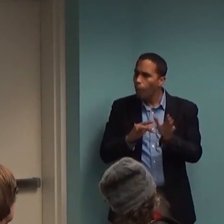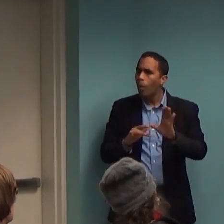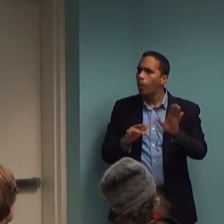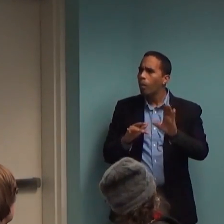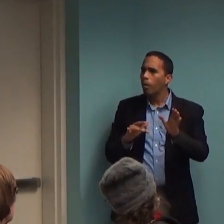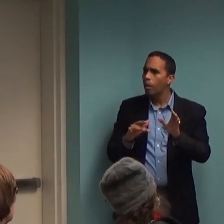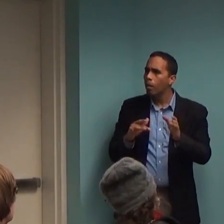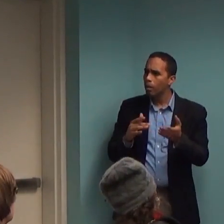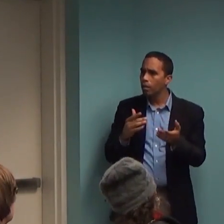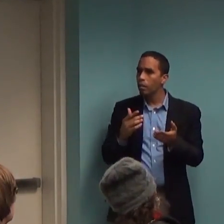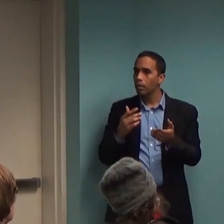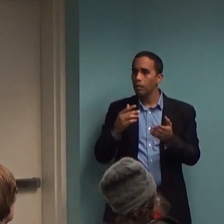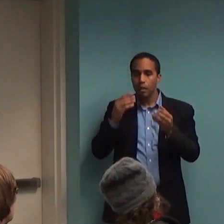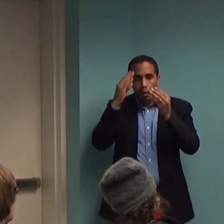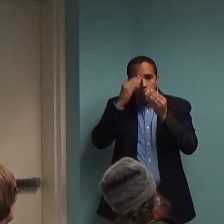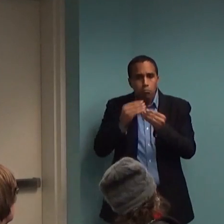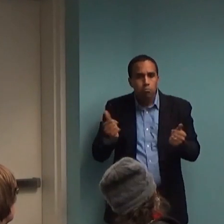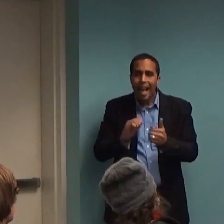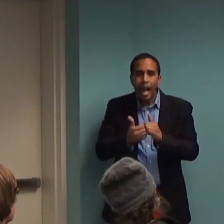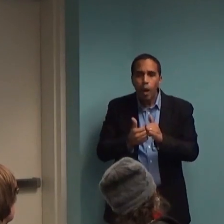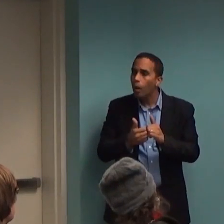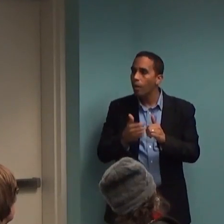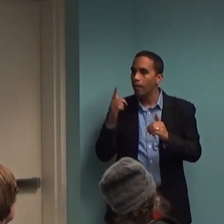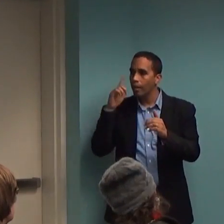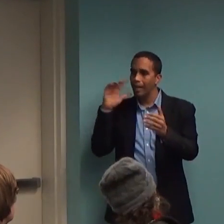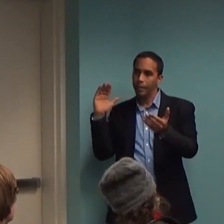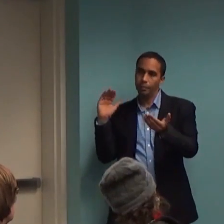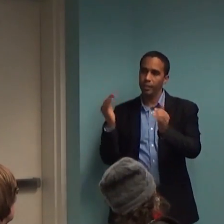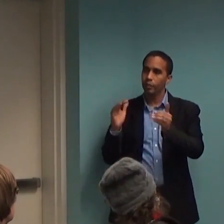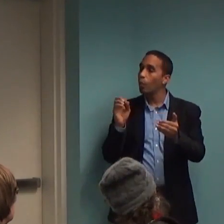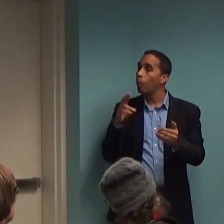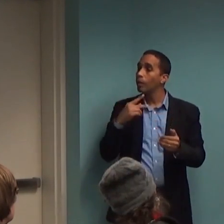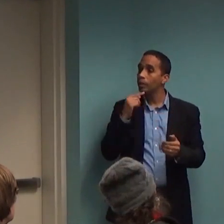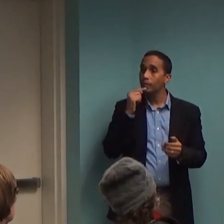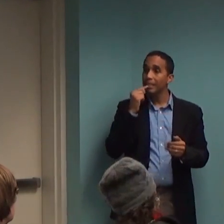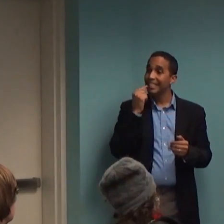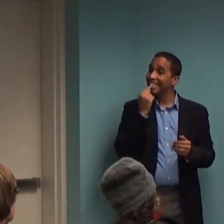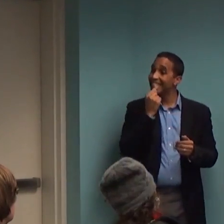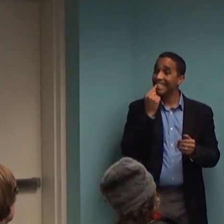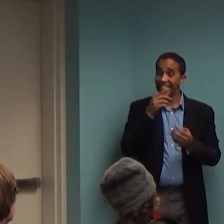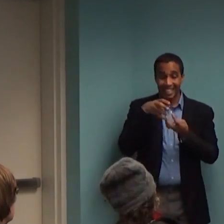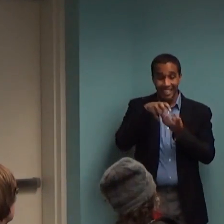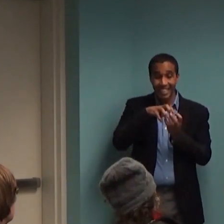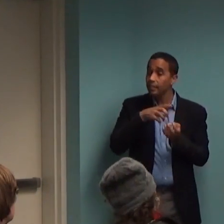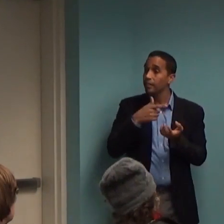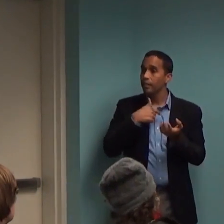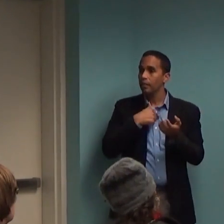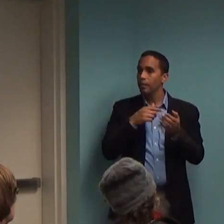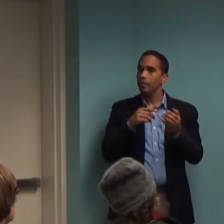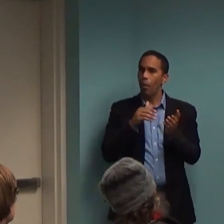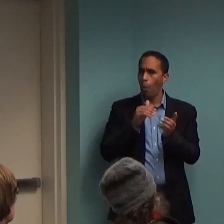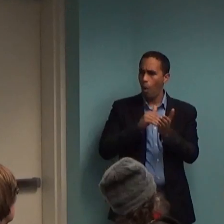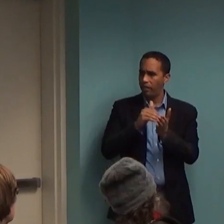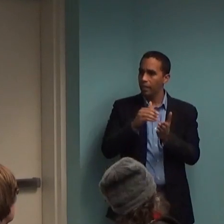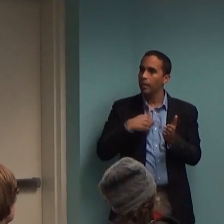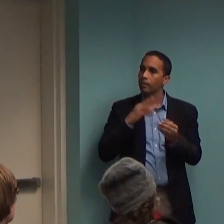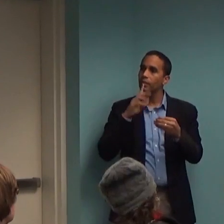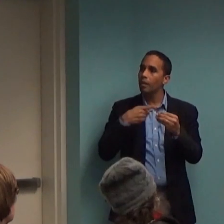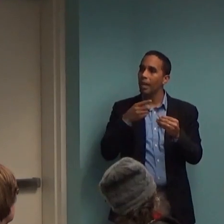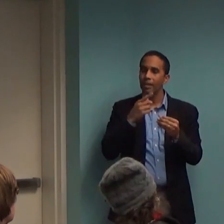I use that as an example. Sometimes I use, I like to use dental examples. Like, teeth come up frequently for me with people. So there's, like, dental comparisons that I